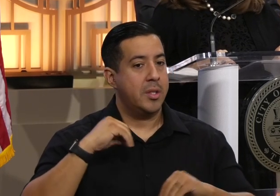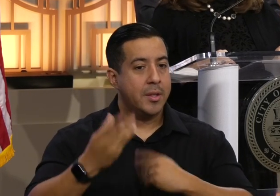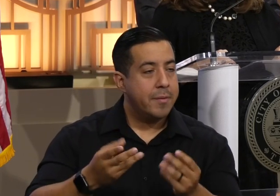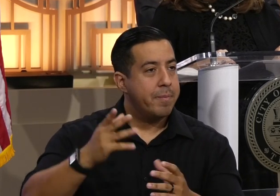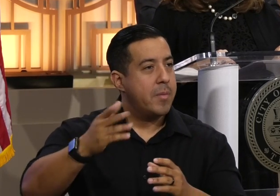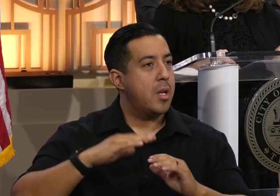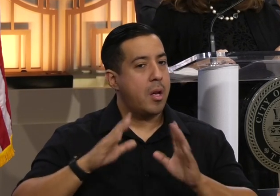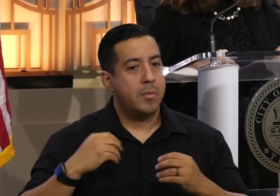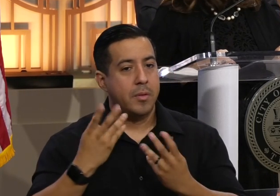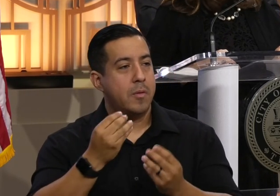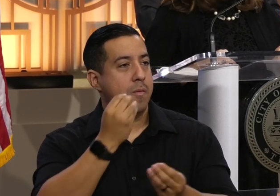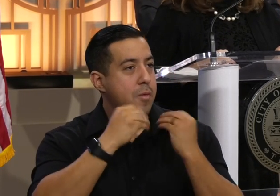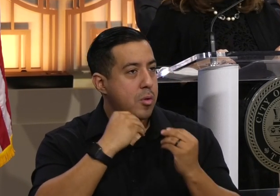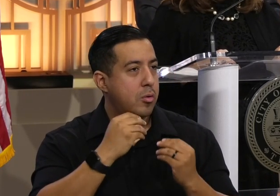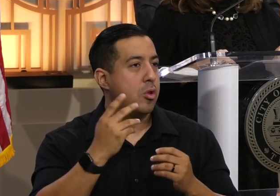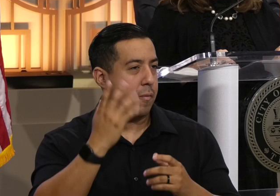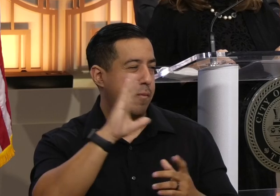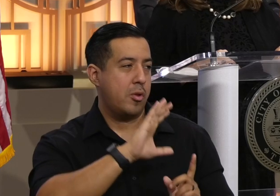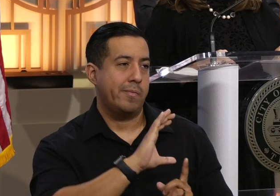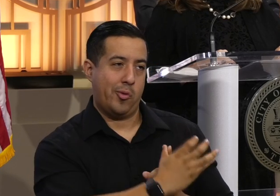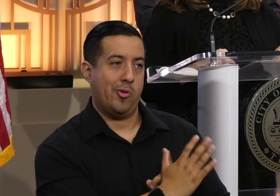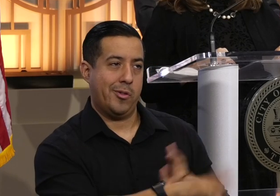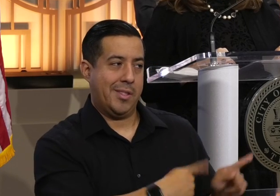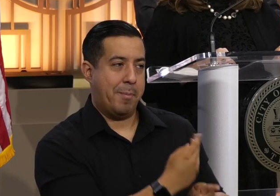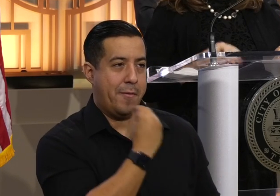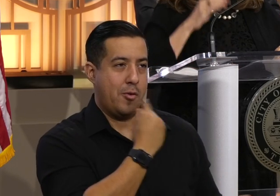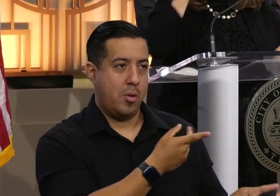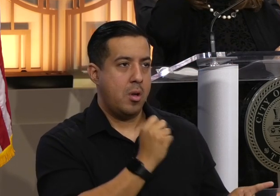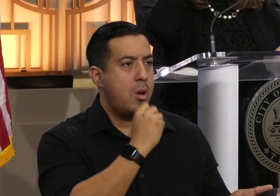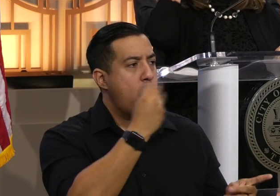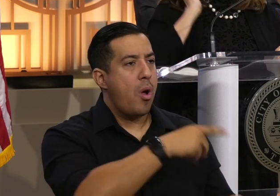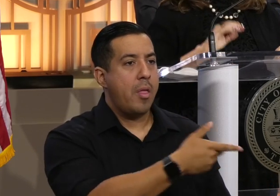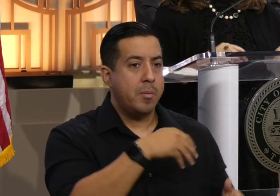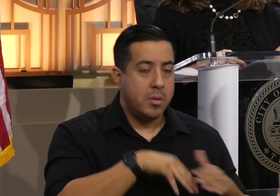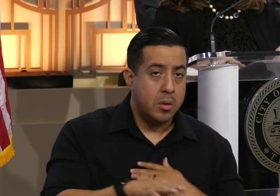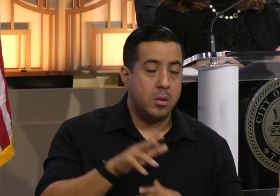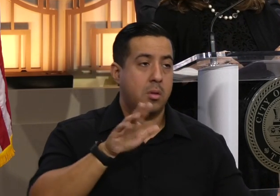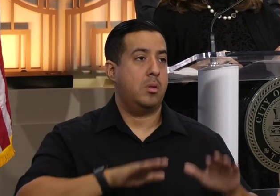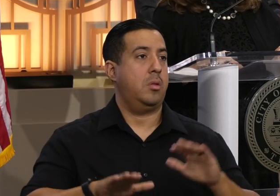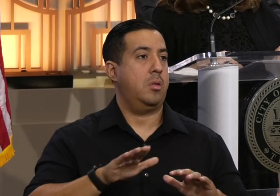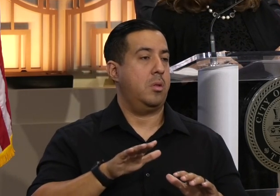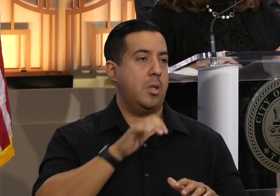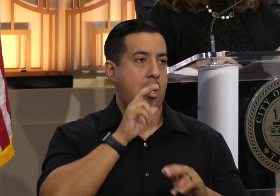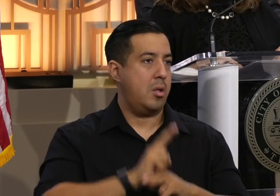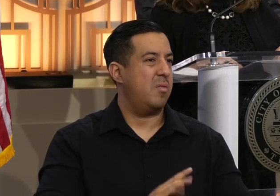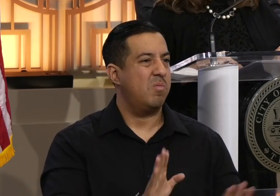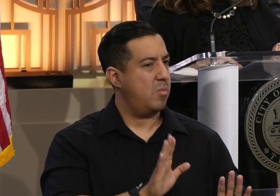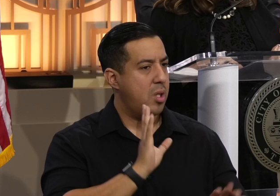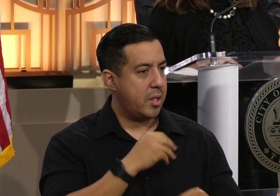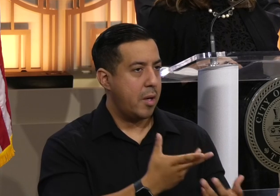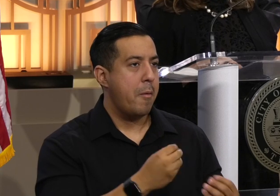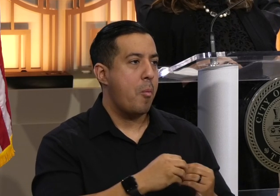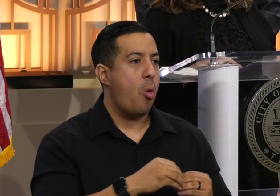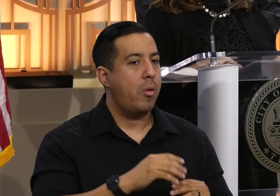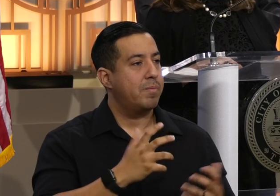stock the pantry with culturally appropriate foods so that they don't walk into an unwelcoming place. We provide